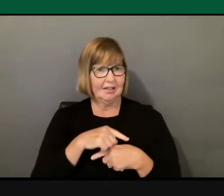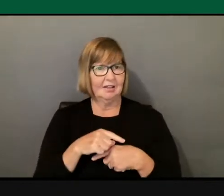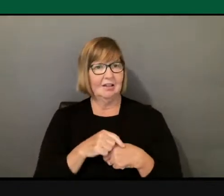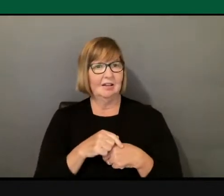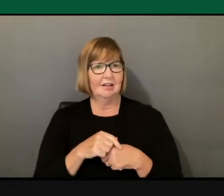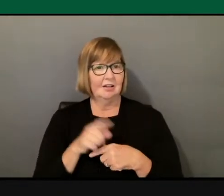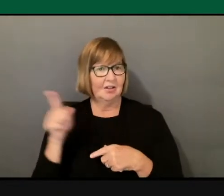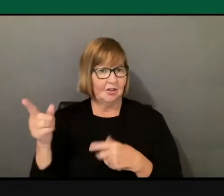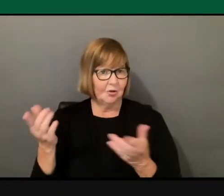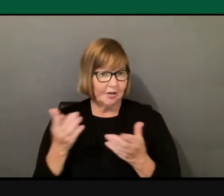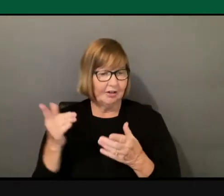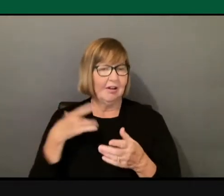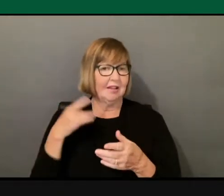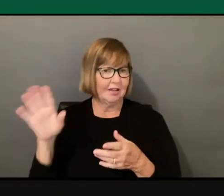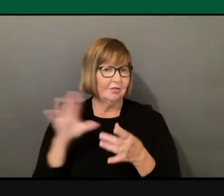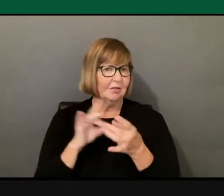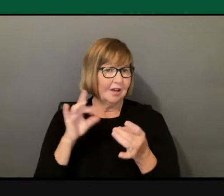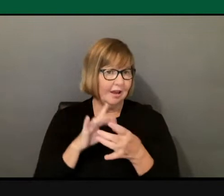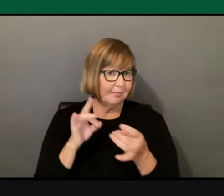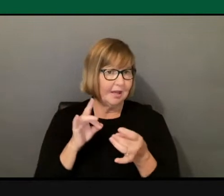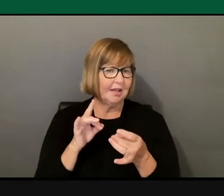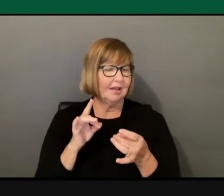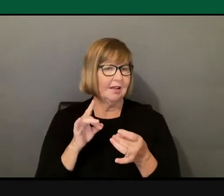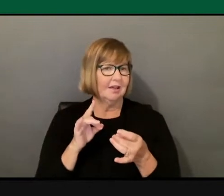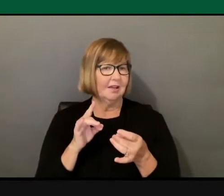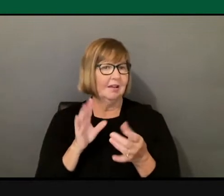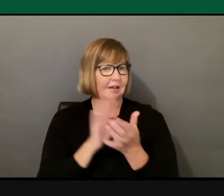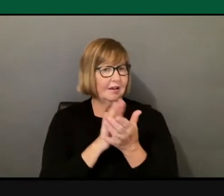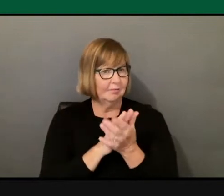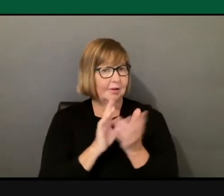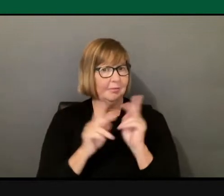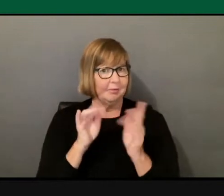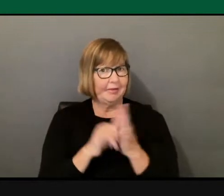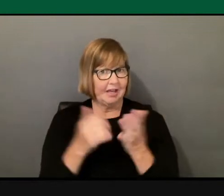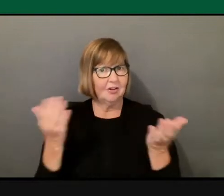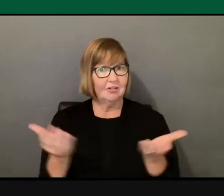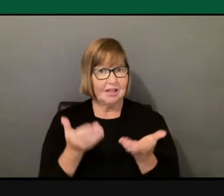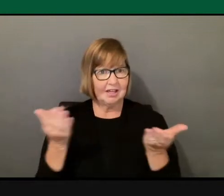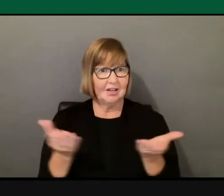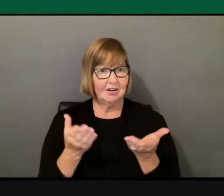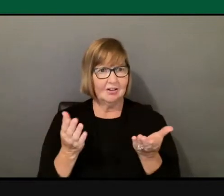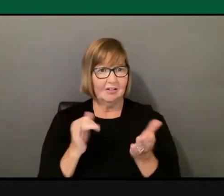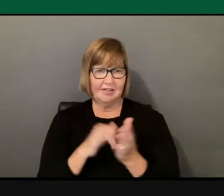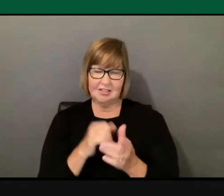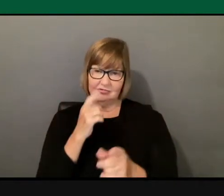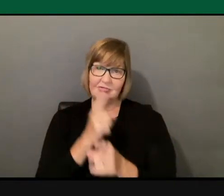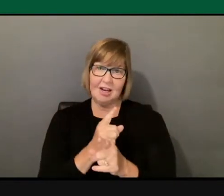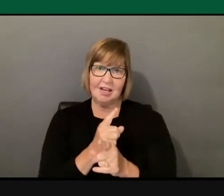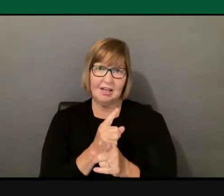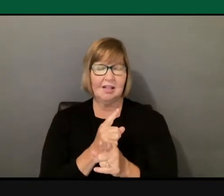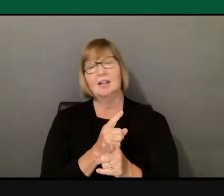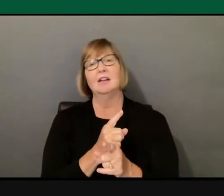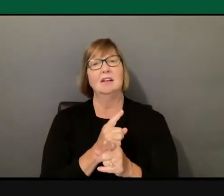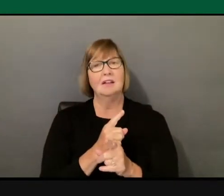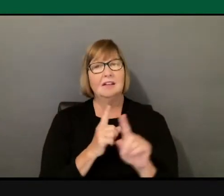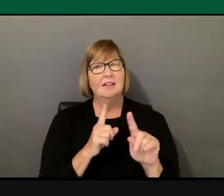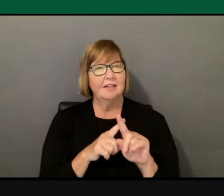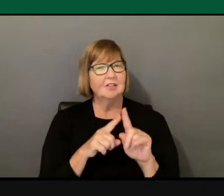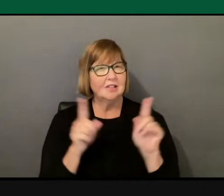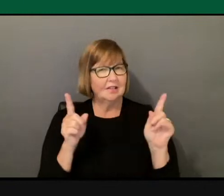I liked your comment to applaud people who are here. That's going right. So there is a difference being made.